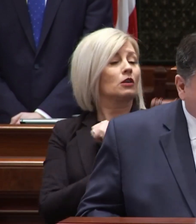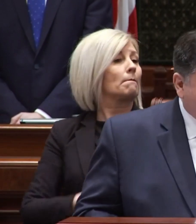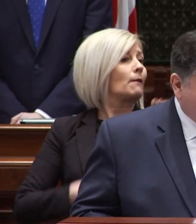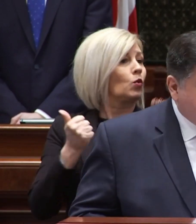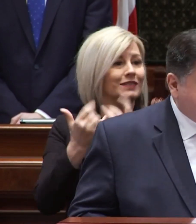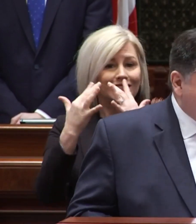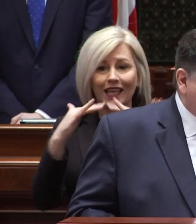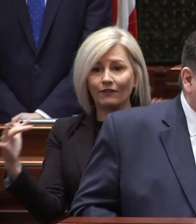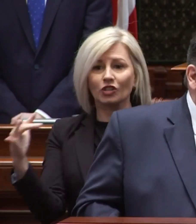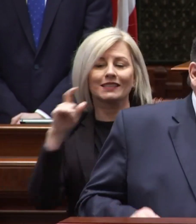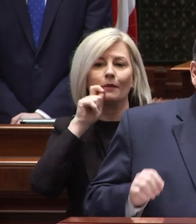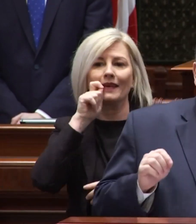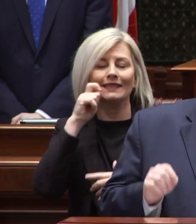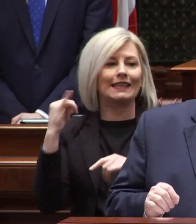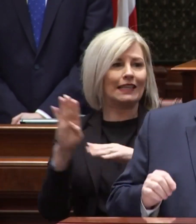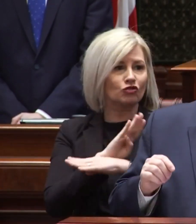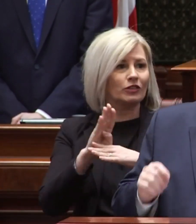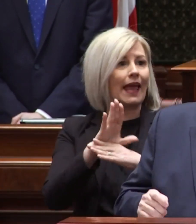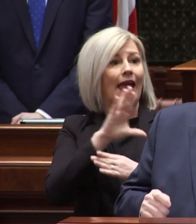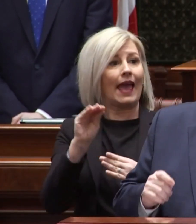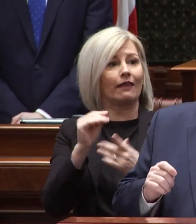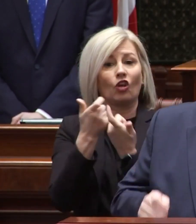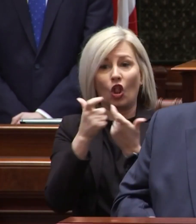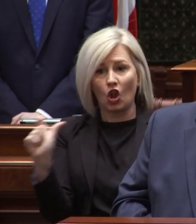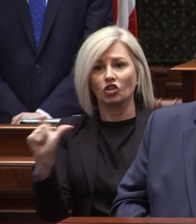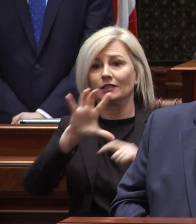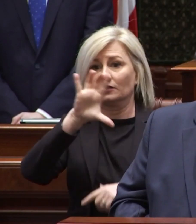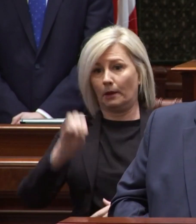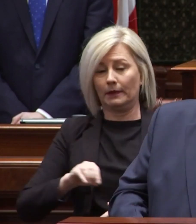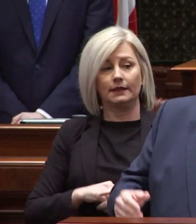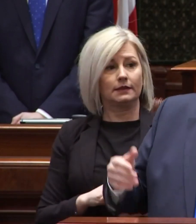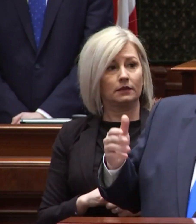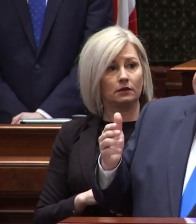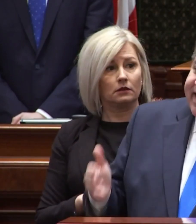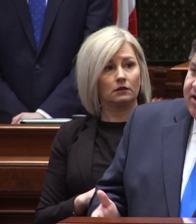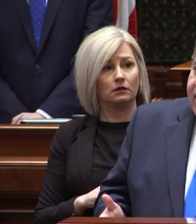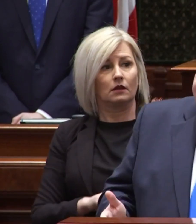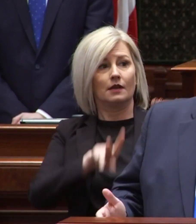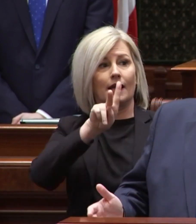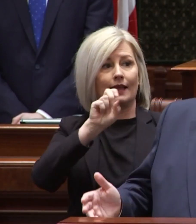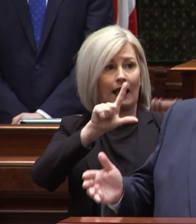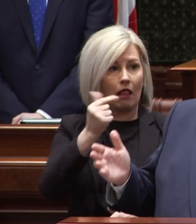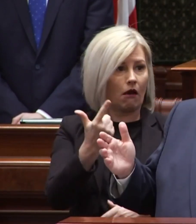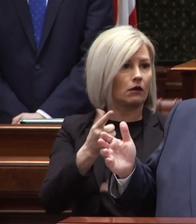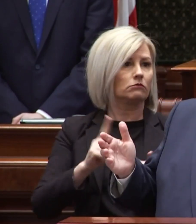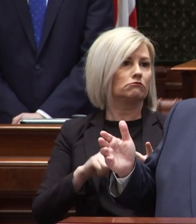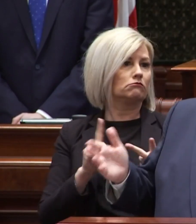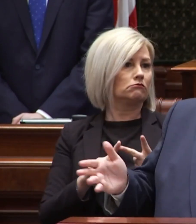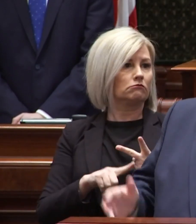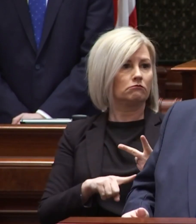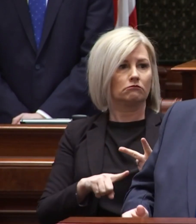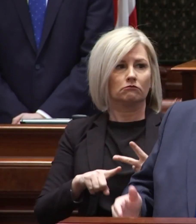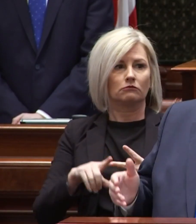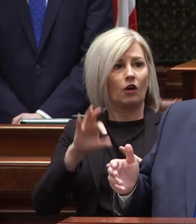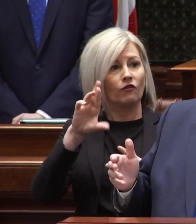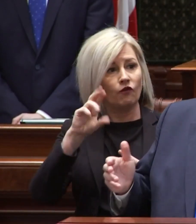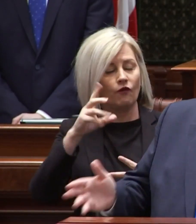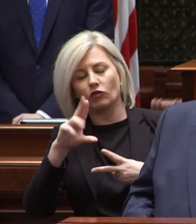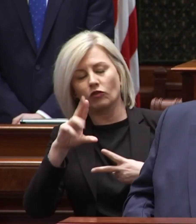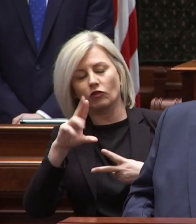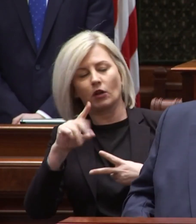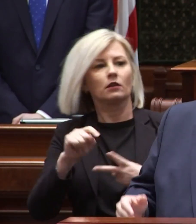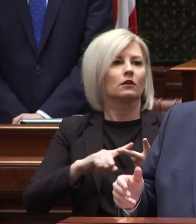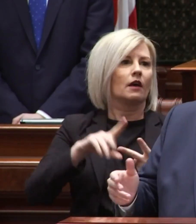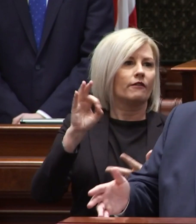most diverse cannabis industry and some of the largest companies from kellogg to forefront to